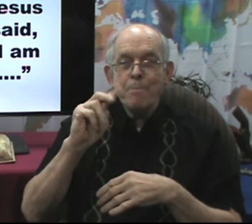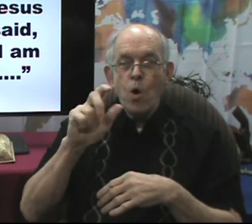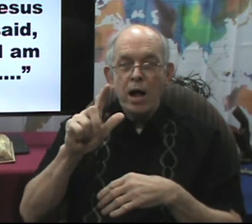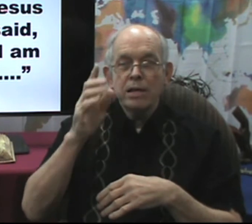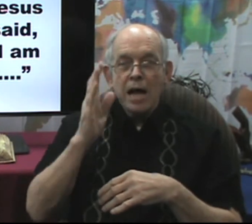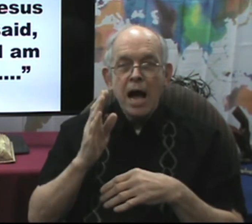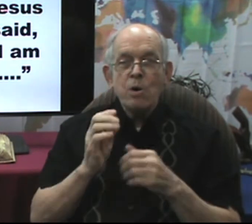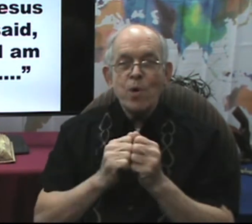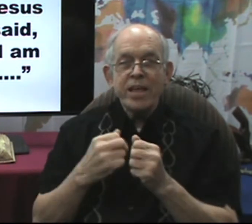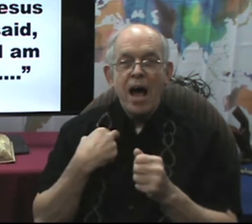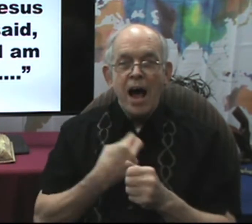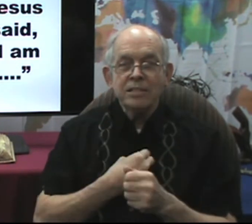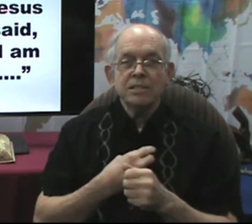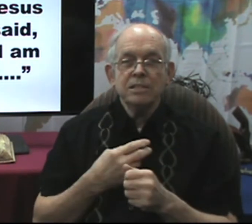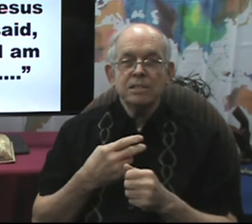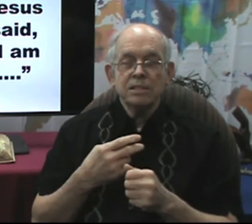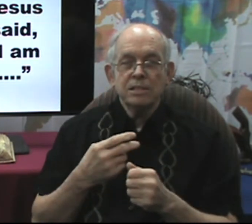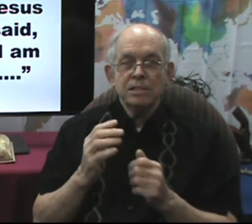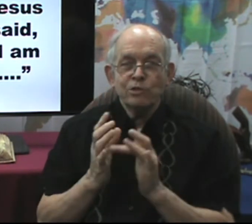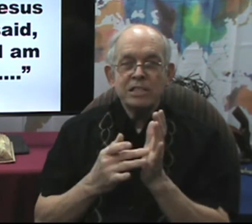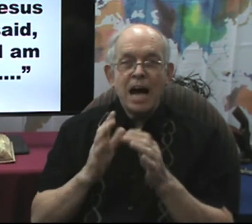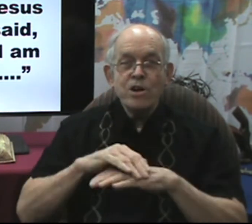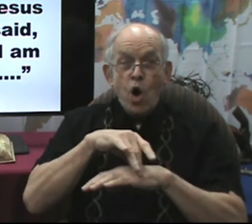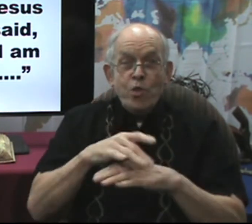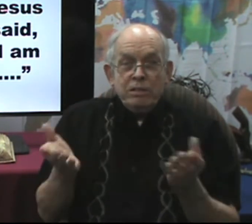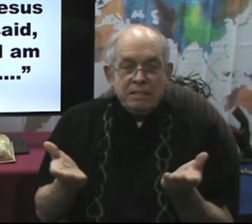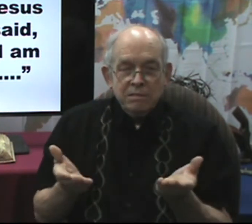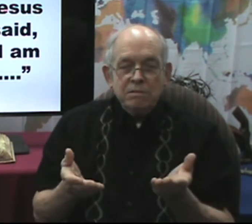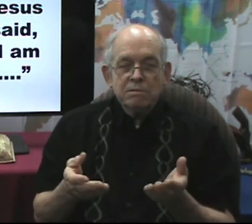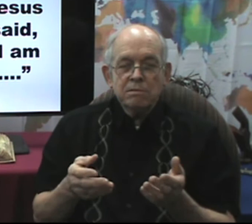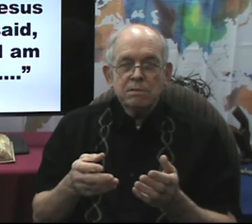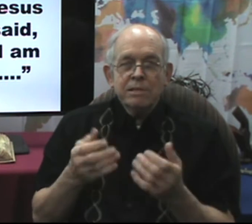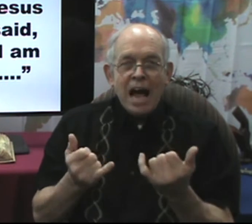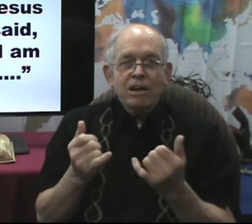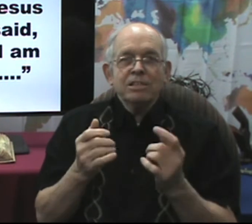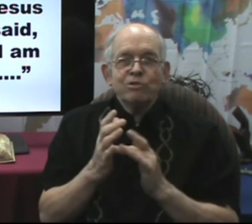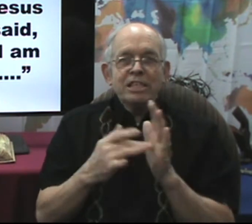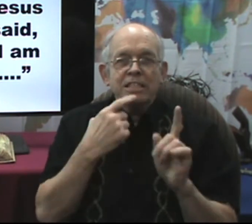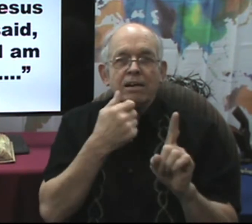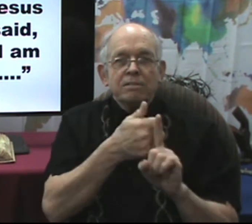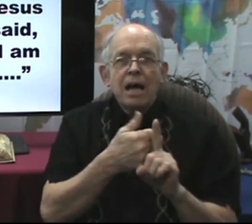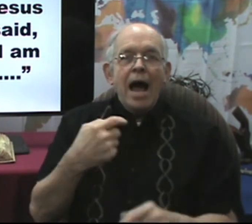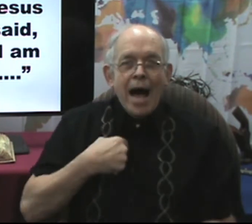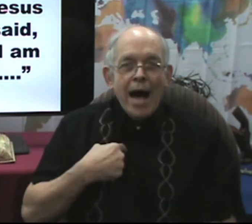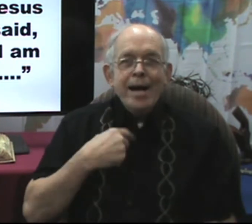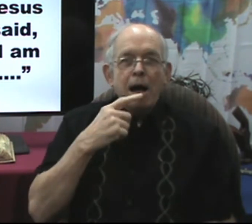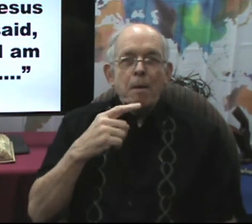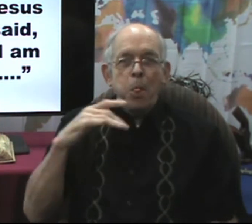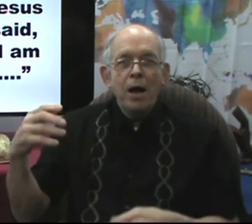I am alive. God with us. We see on earth. Not we see. I am a